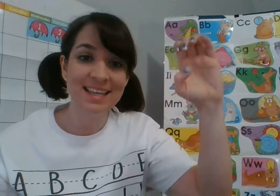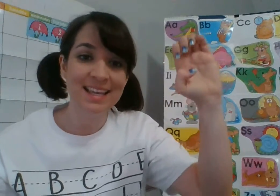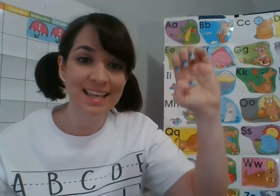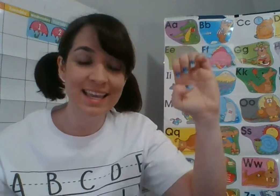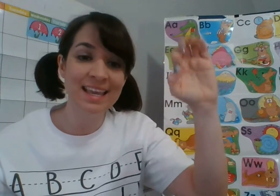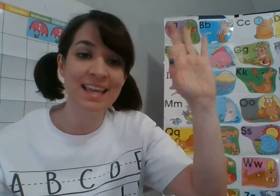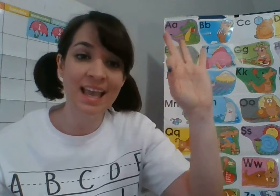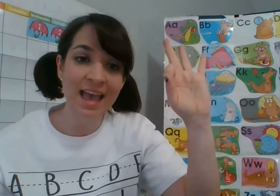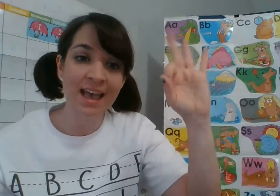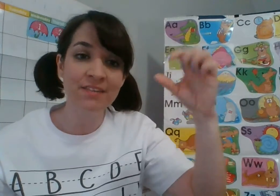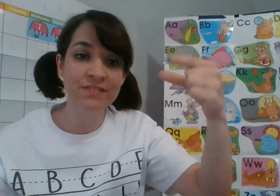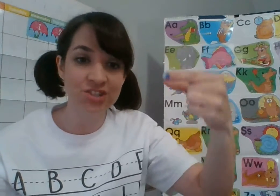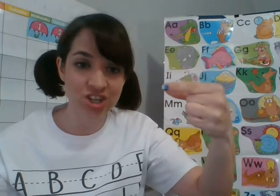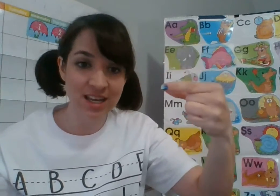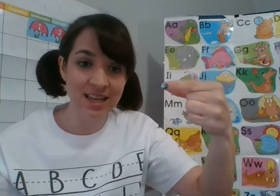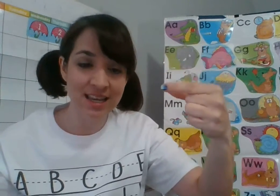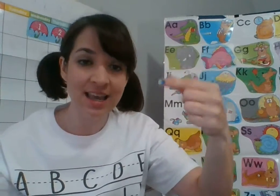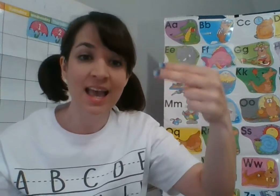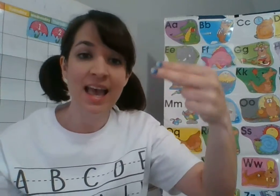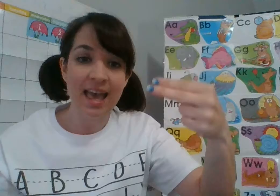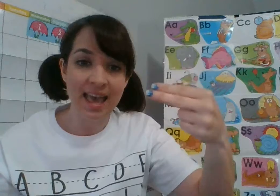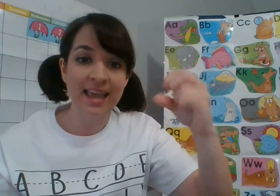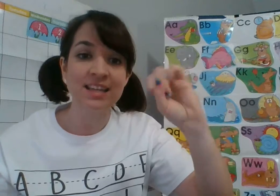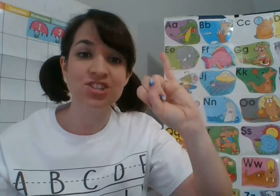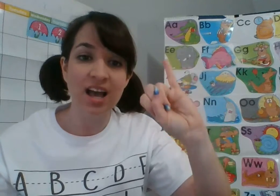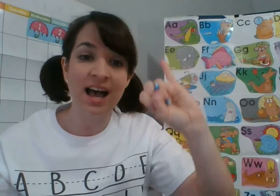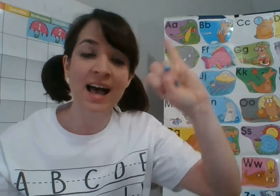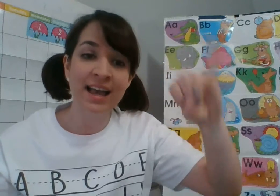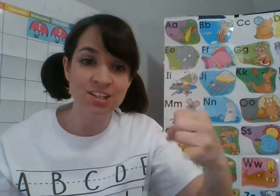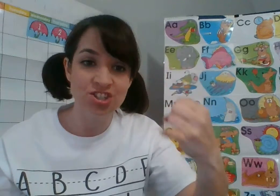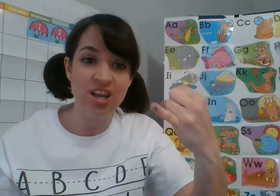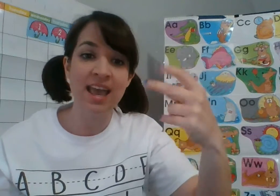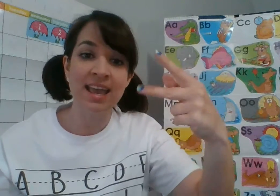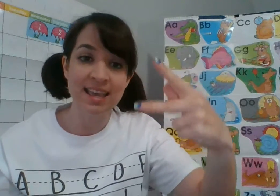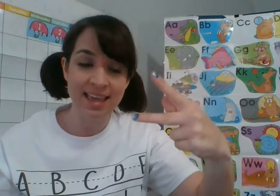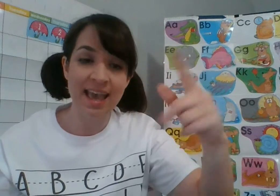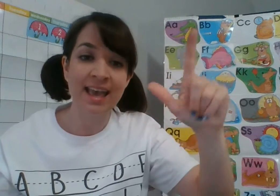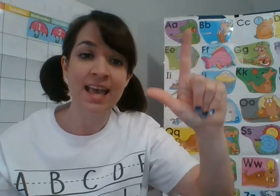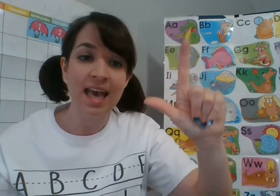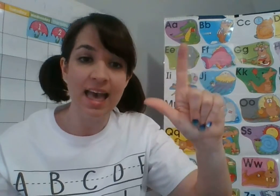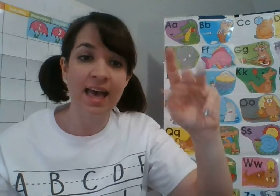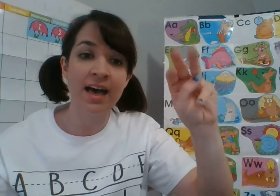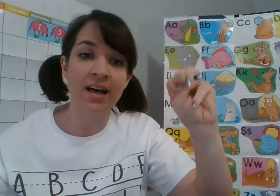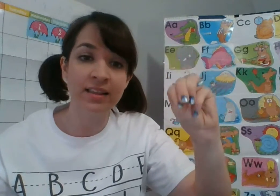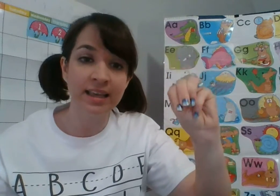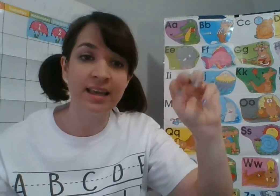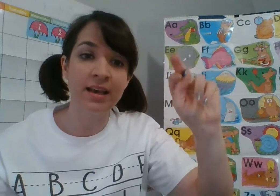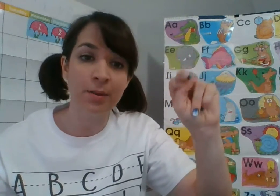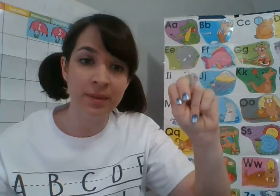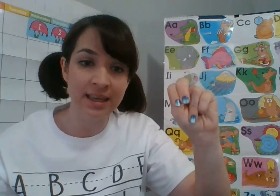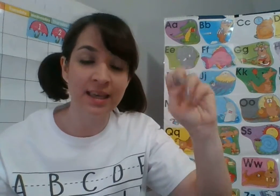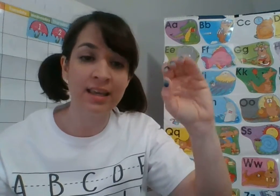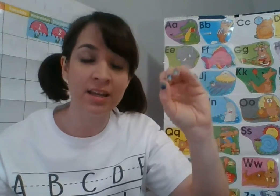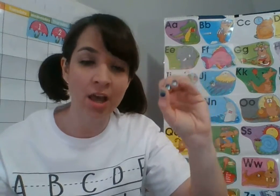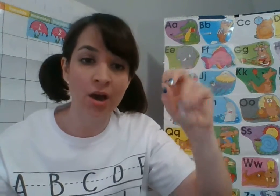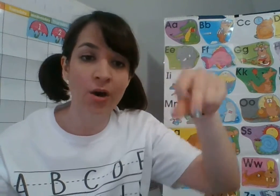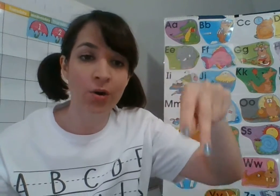D, E, F, G, H, I, J, K, L, M, N, O,